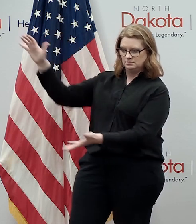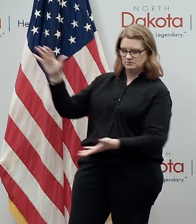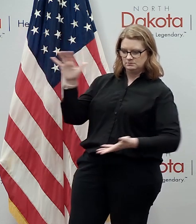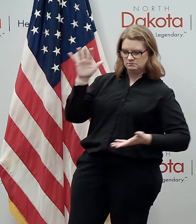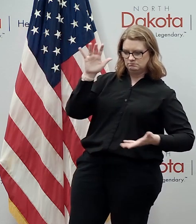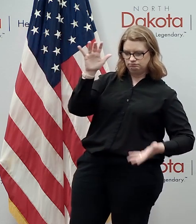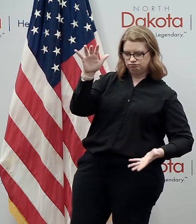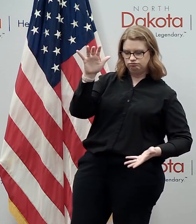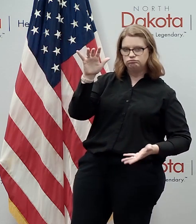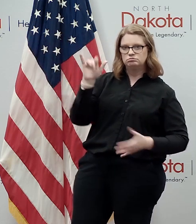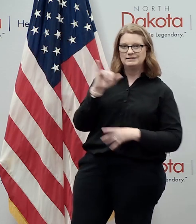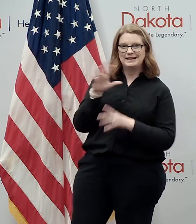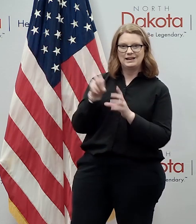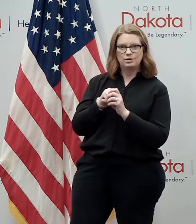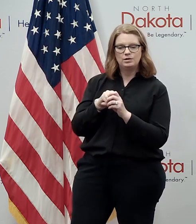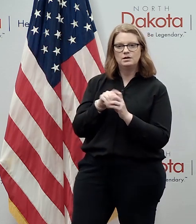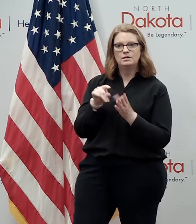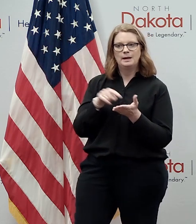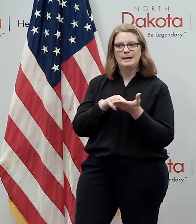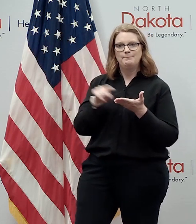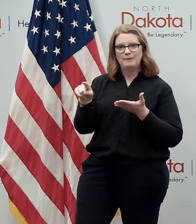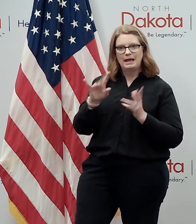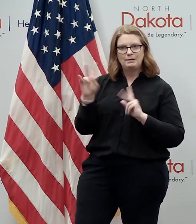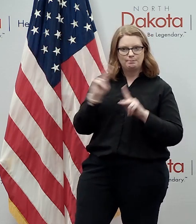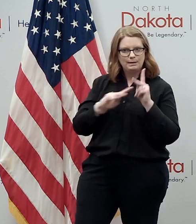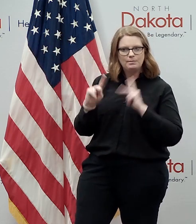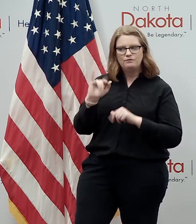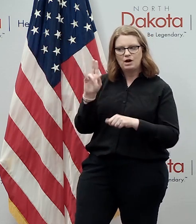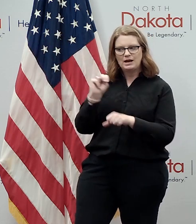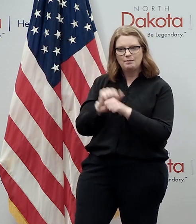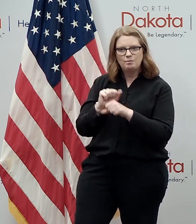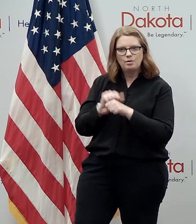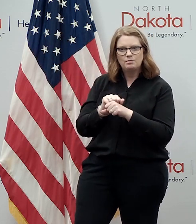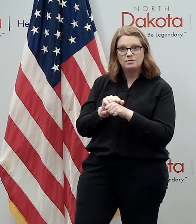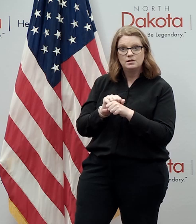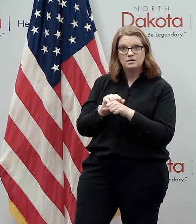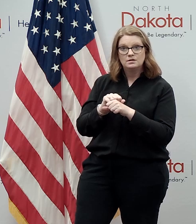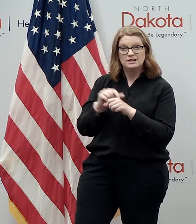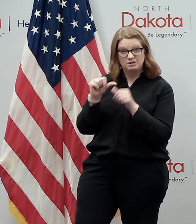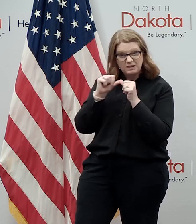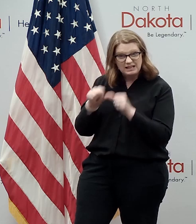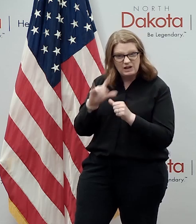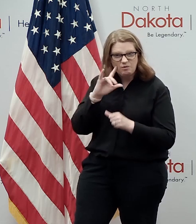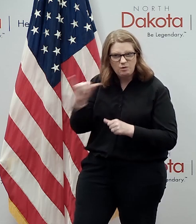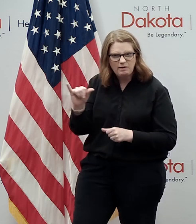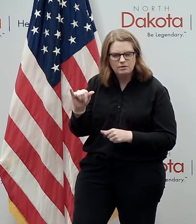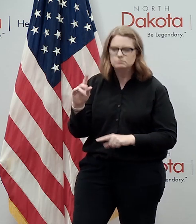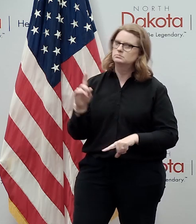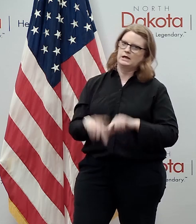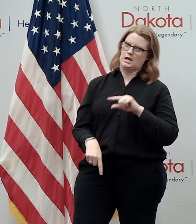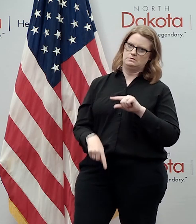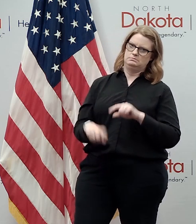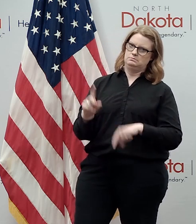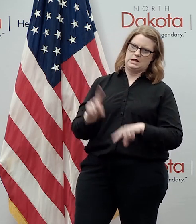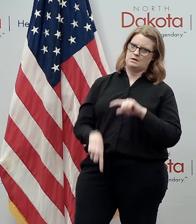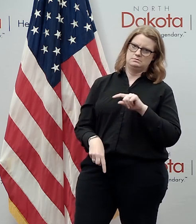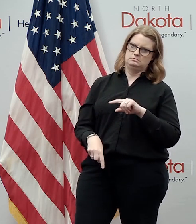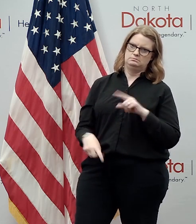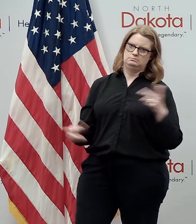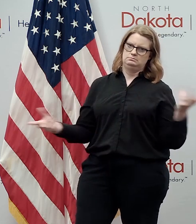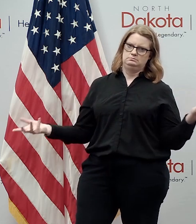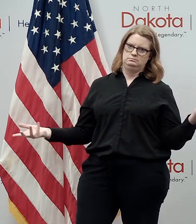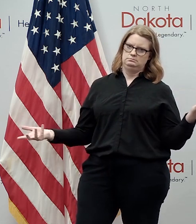of these activities, including, you know, paying people for unemployment is not sustainable because there's, there's no, if there's no, uh,